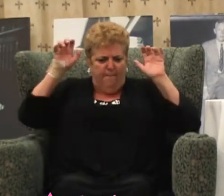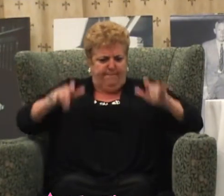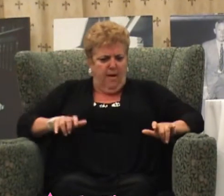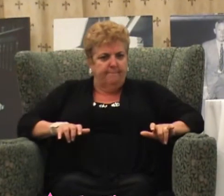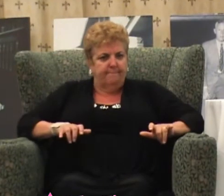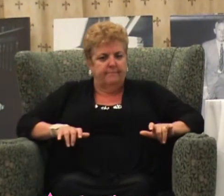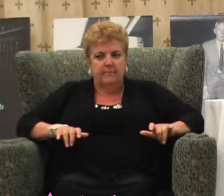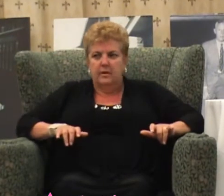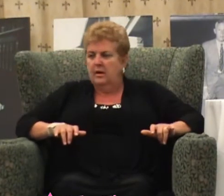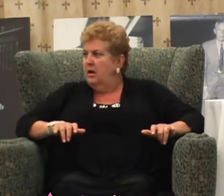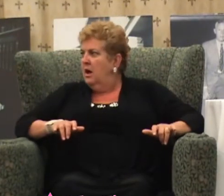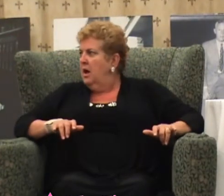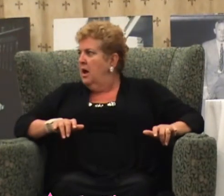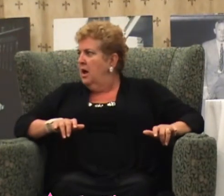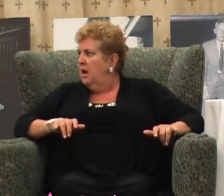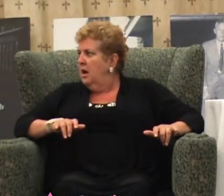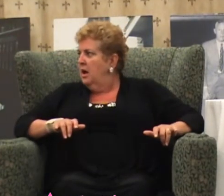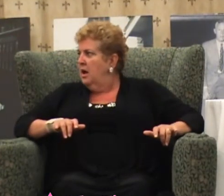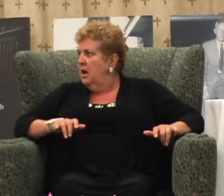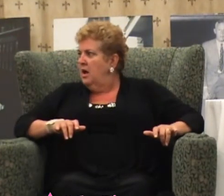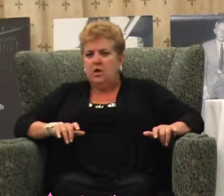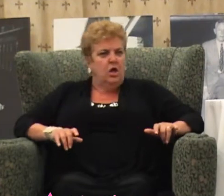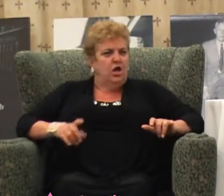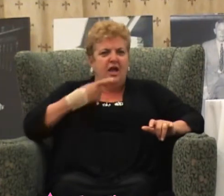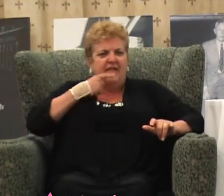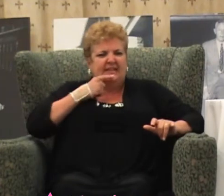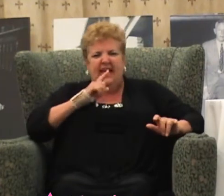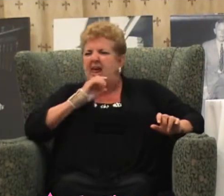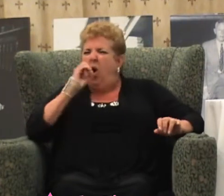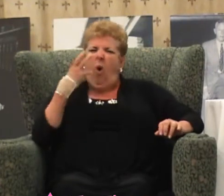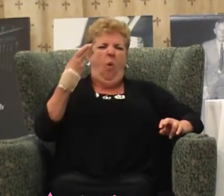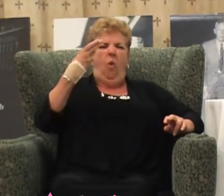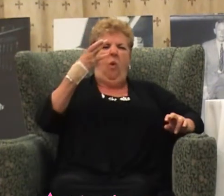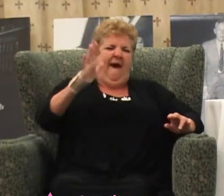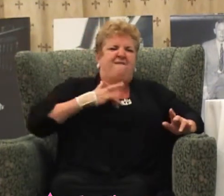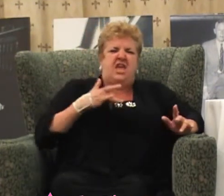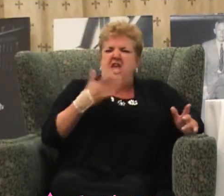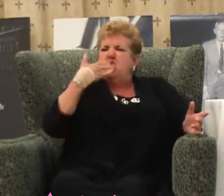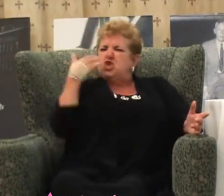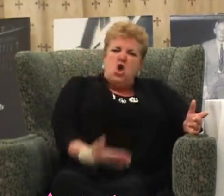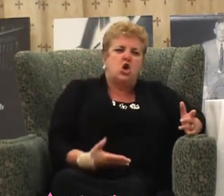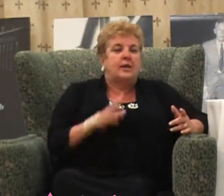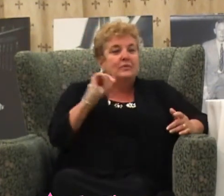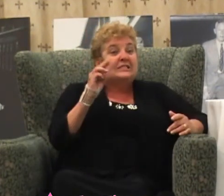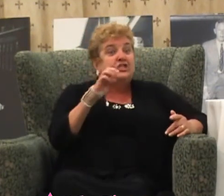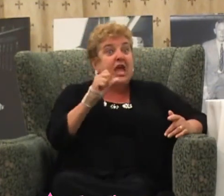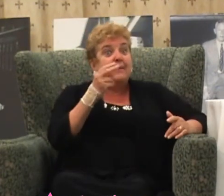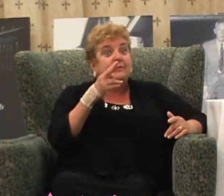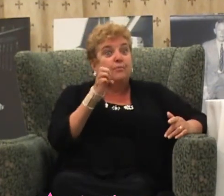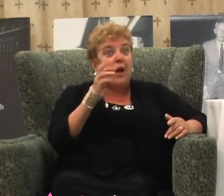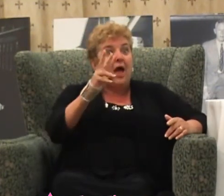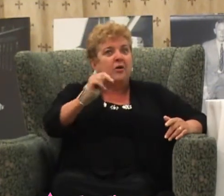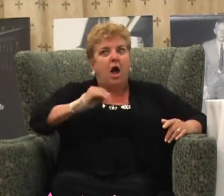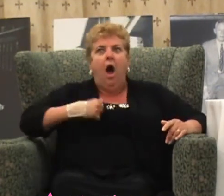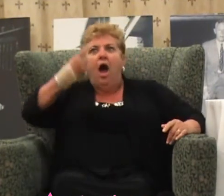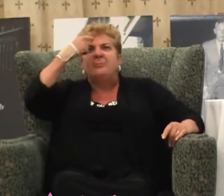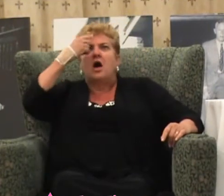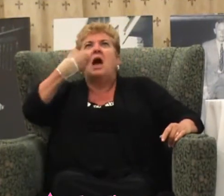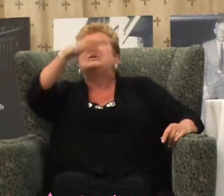I said, ah, I feel good. And I went into this James Brown number, I thought I was the godfather of soul, and I'm